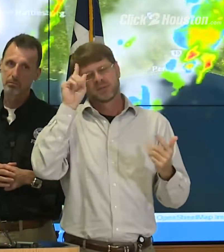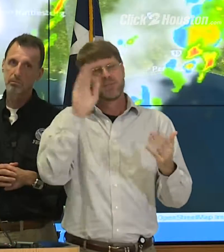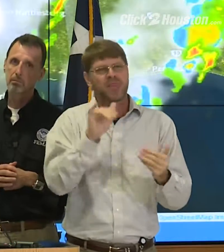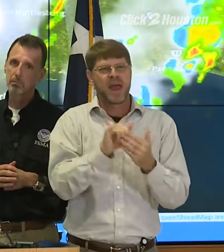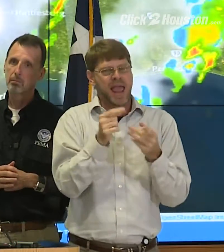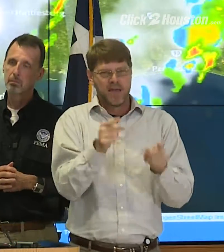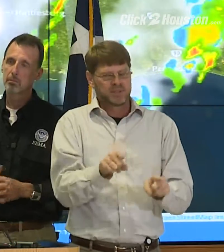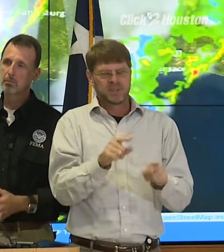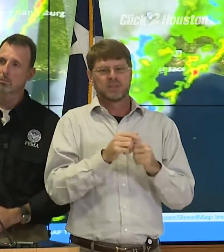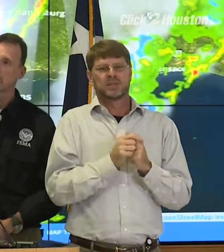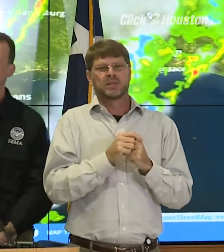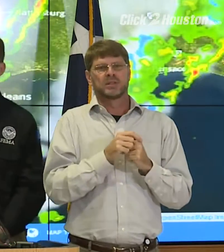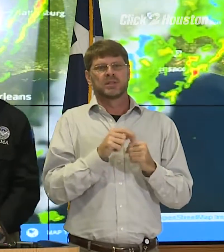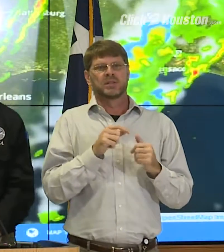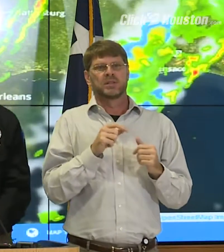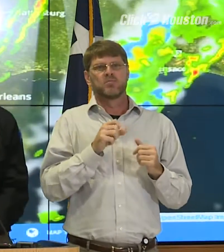that.